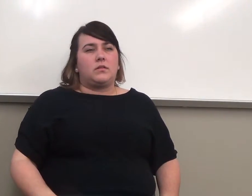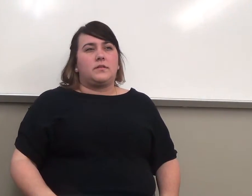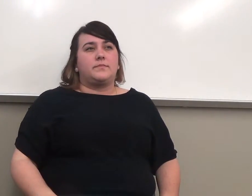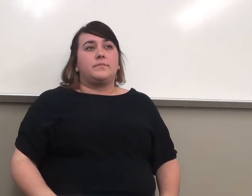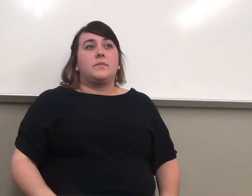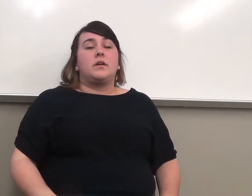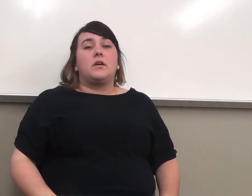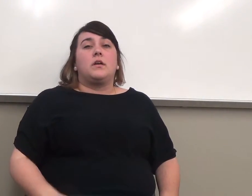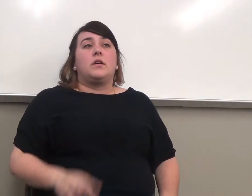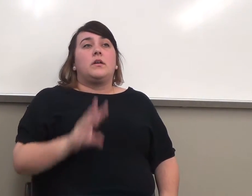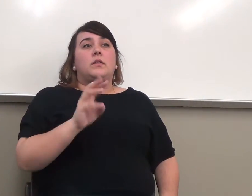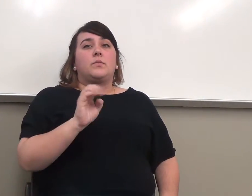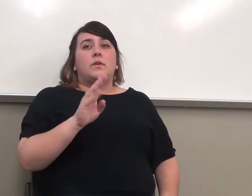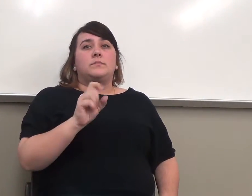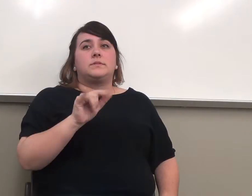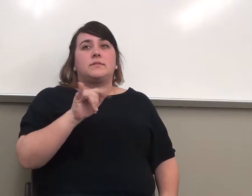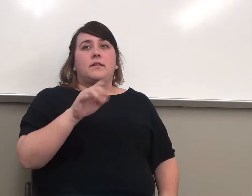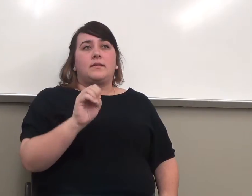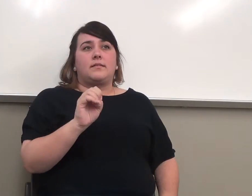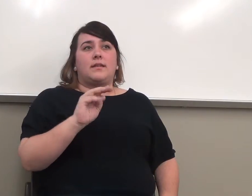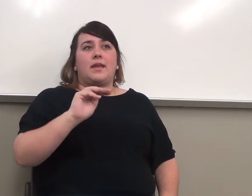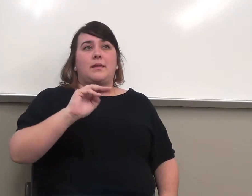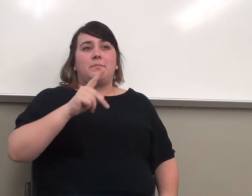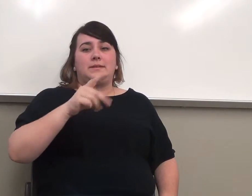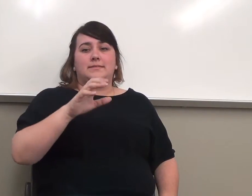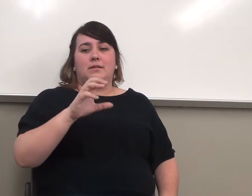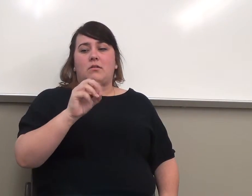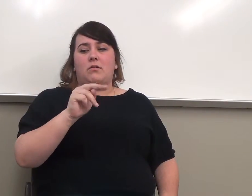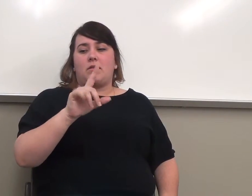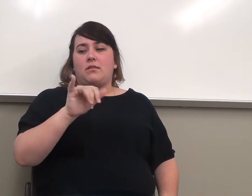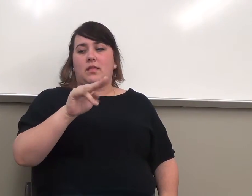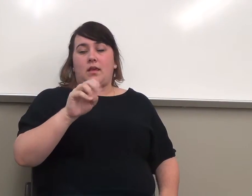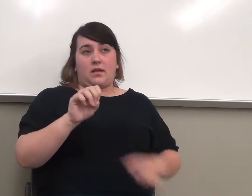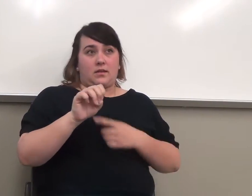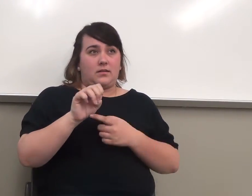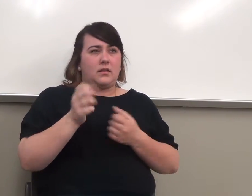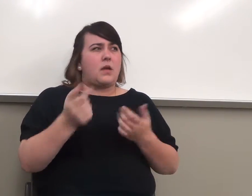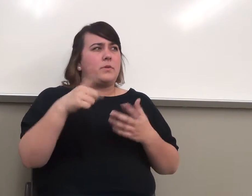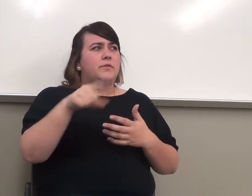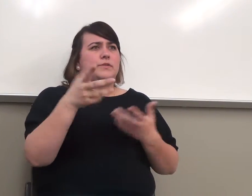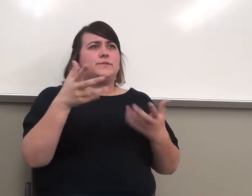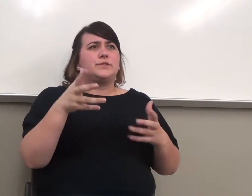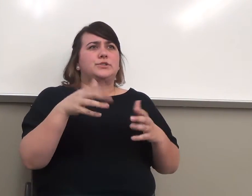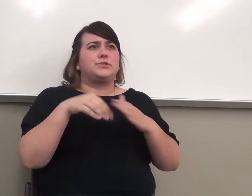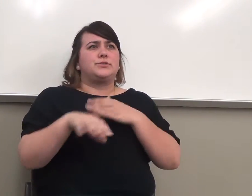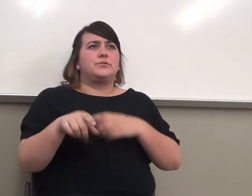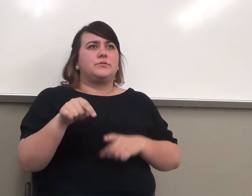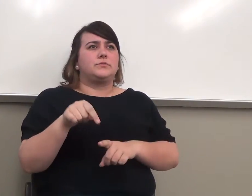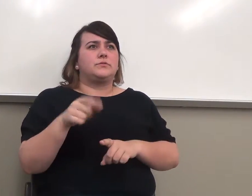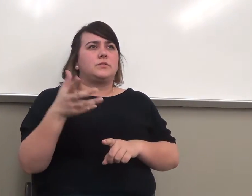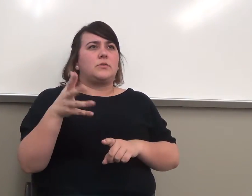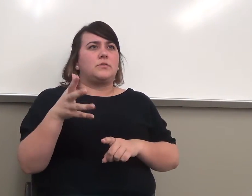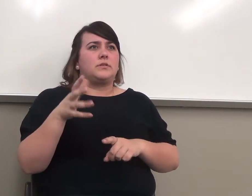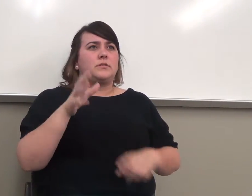is MPC Online. How many people have been on MPC Online for whatever reason?